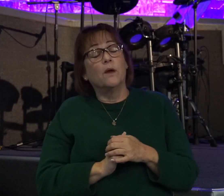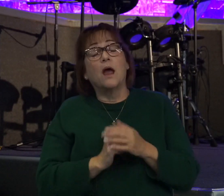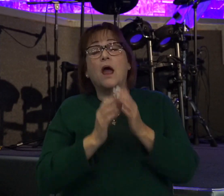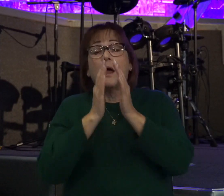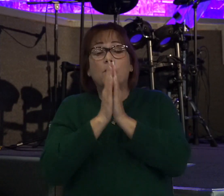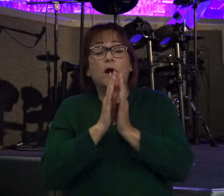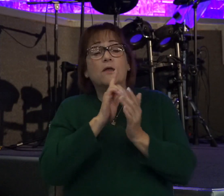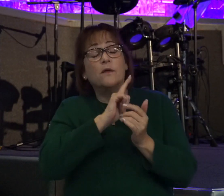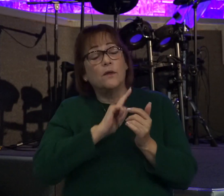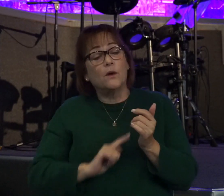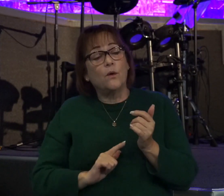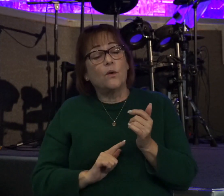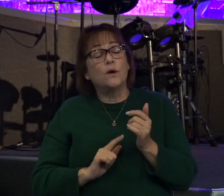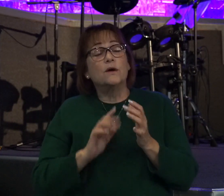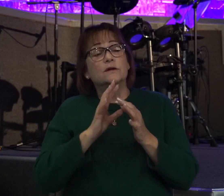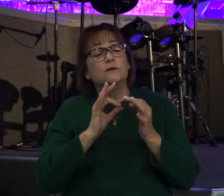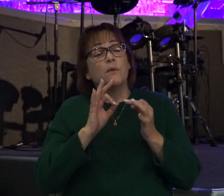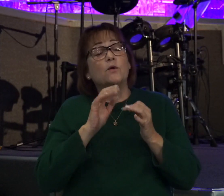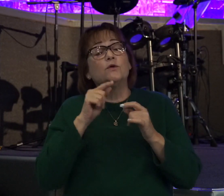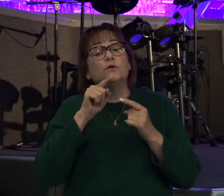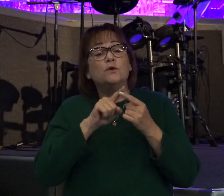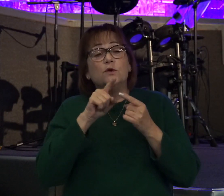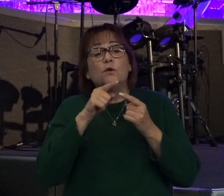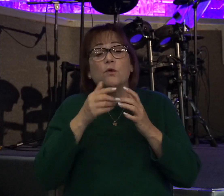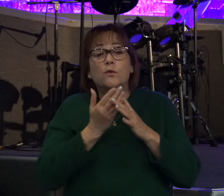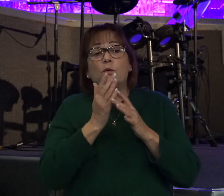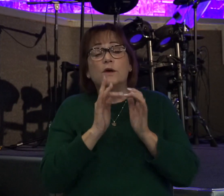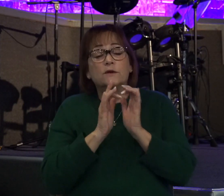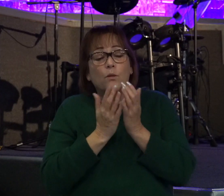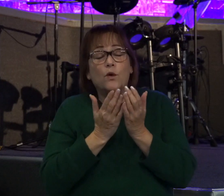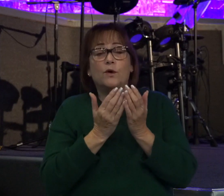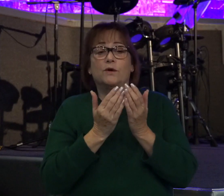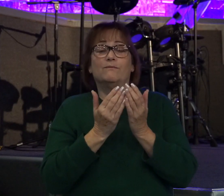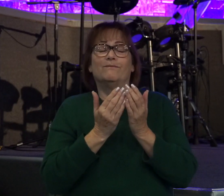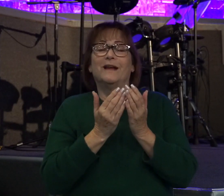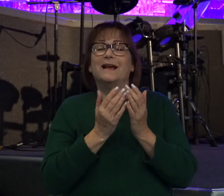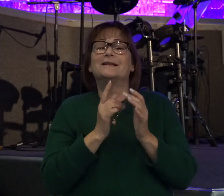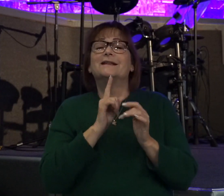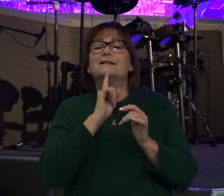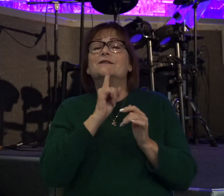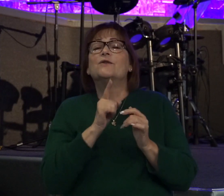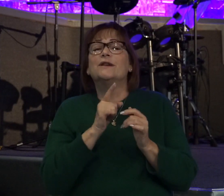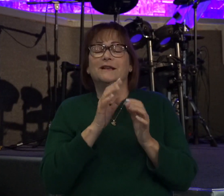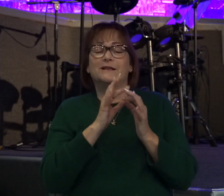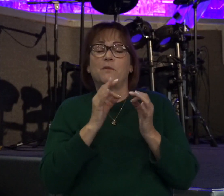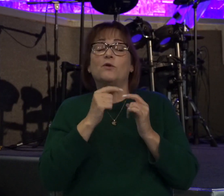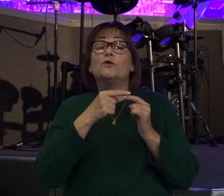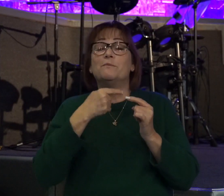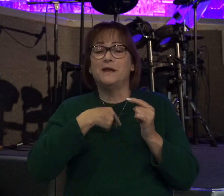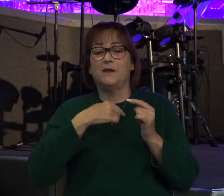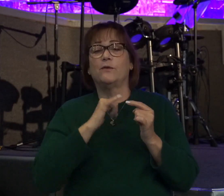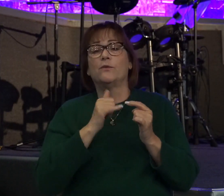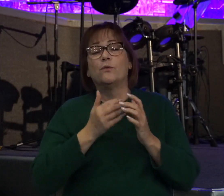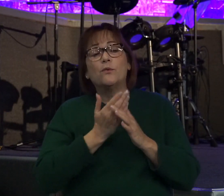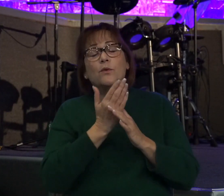the Lord spoke to you through his word tonight as he certainly spoke to me through it. Let's close in prayer.